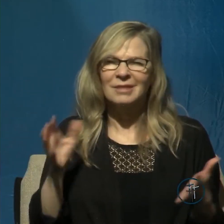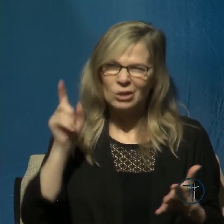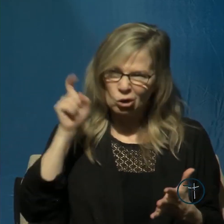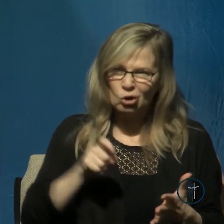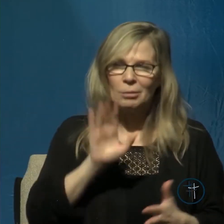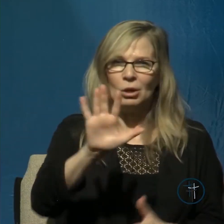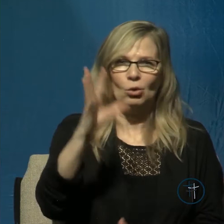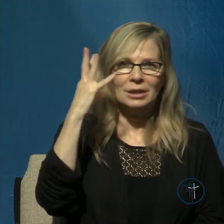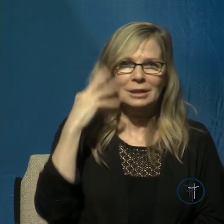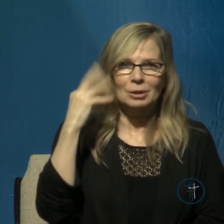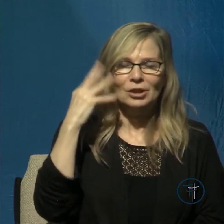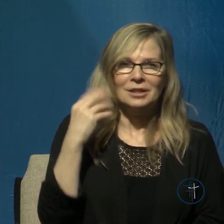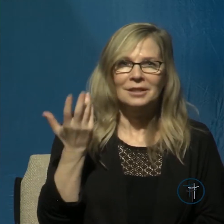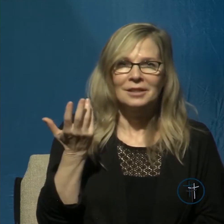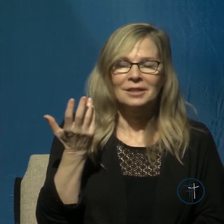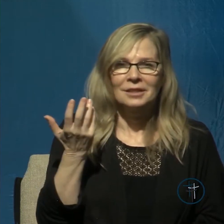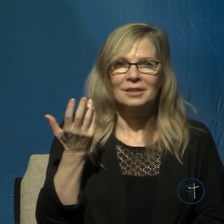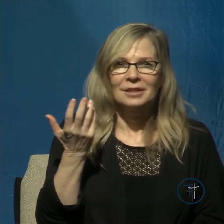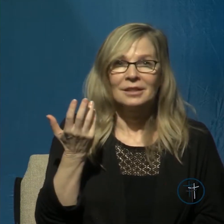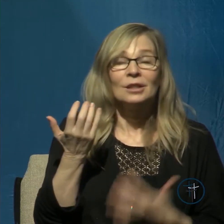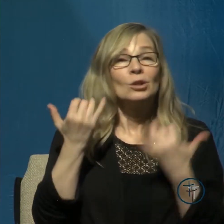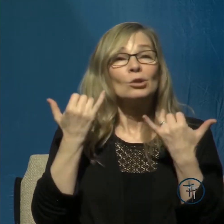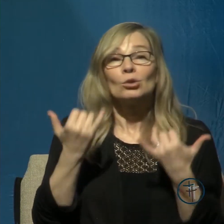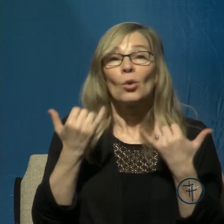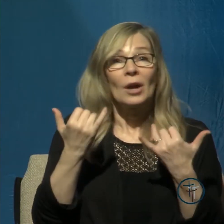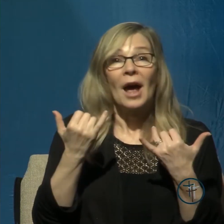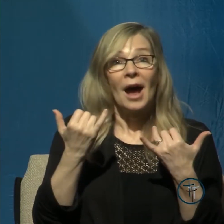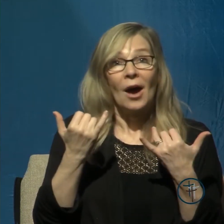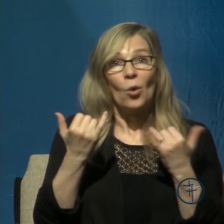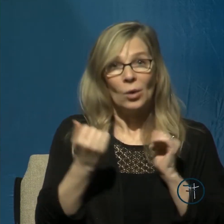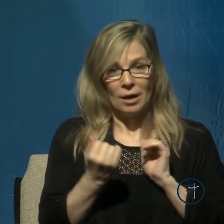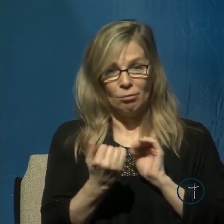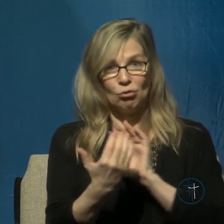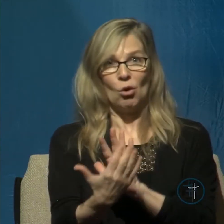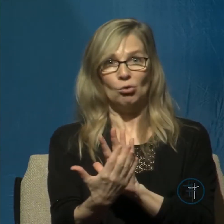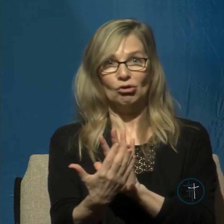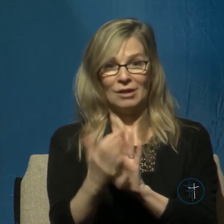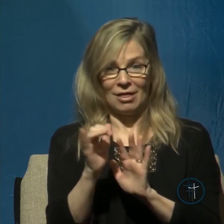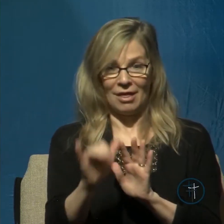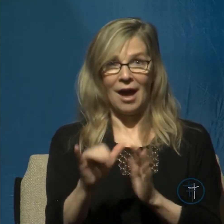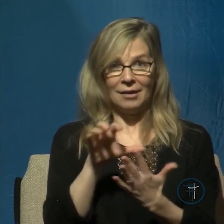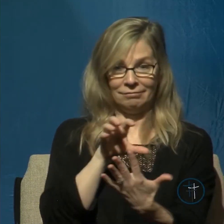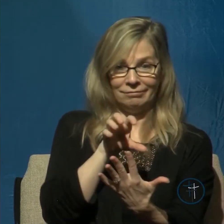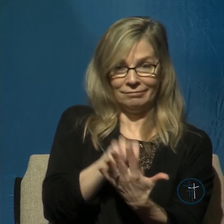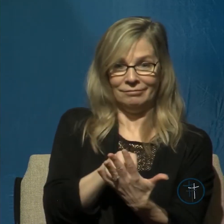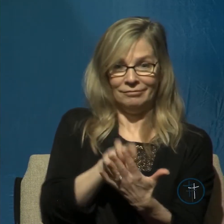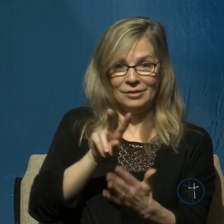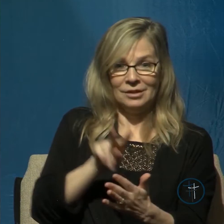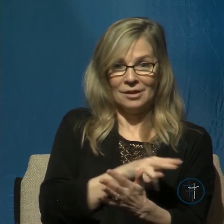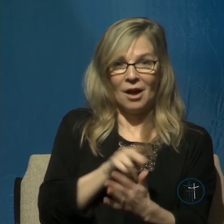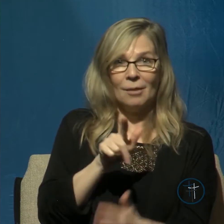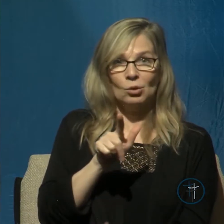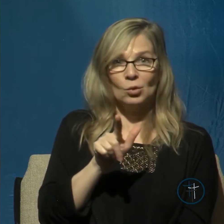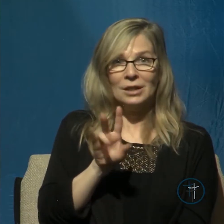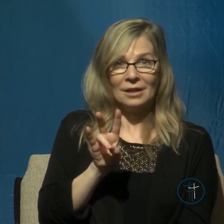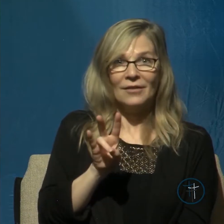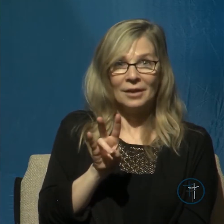And so as we approach the actual text of Psalm 27, we find that in teaching us this great lesson on